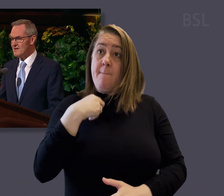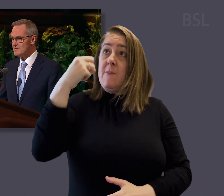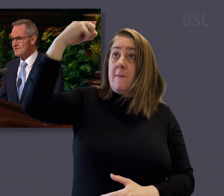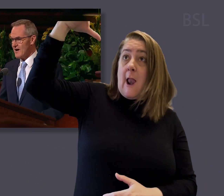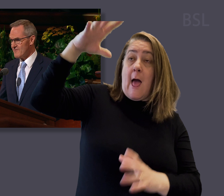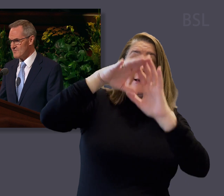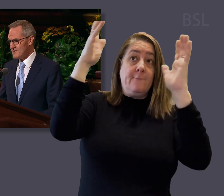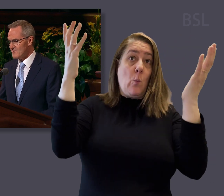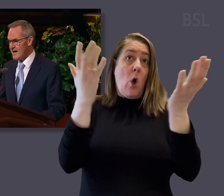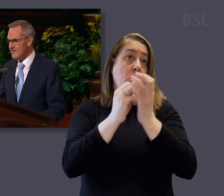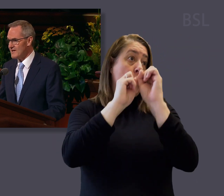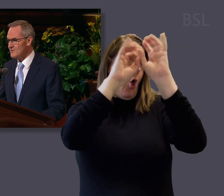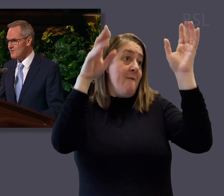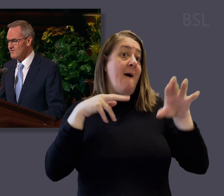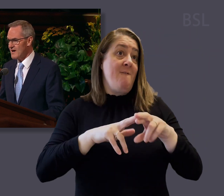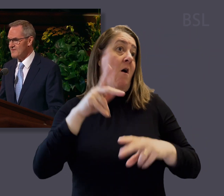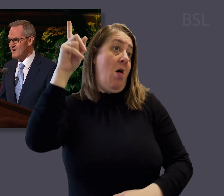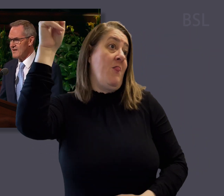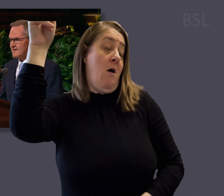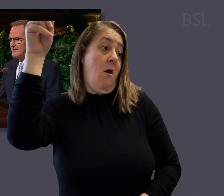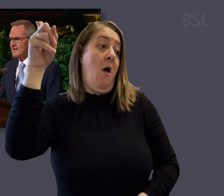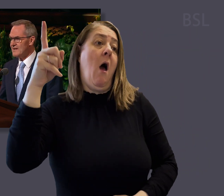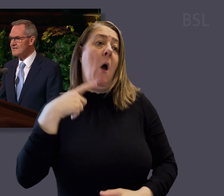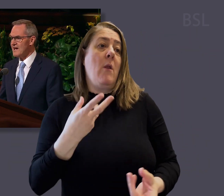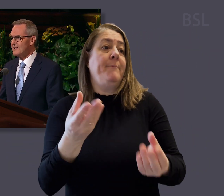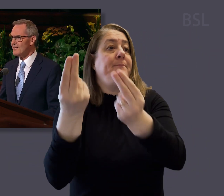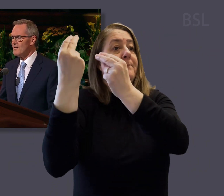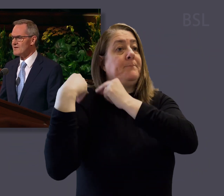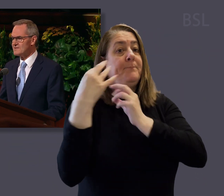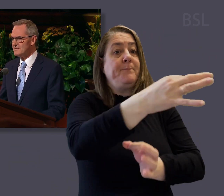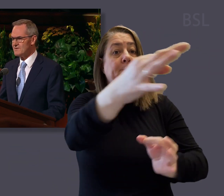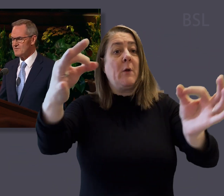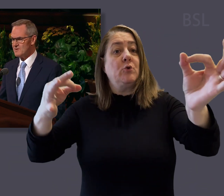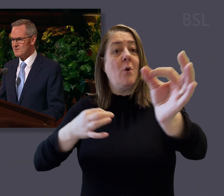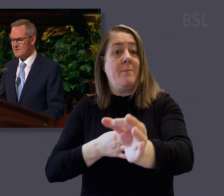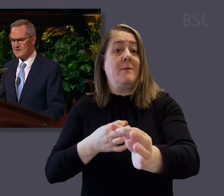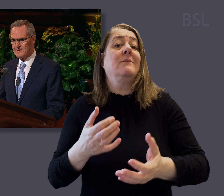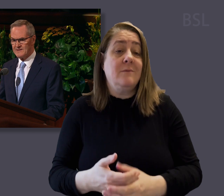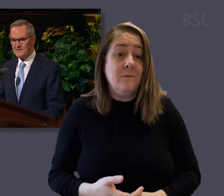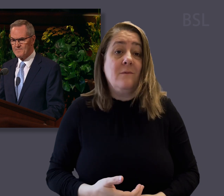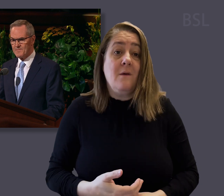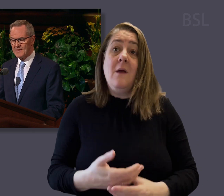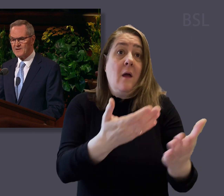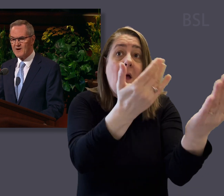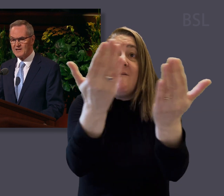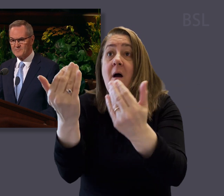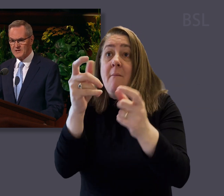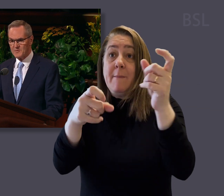He was the light of the world and that He glorified the Father in taking on the sins of the world. He invited the people